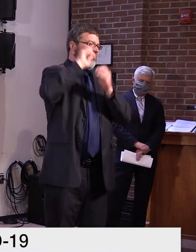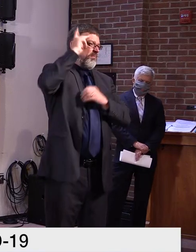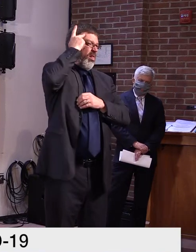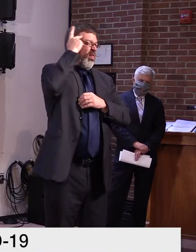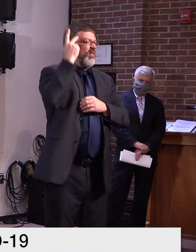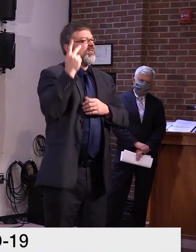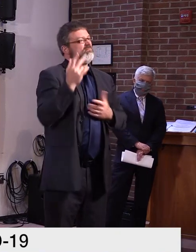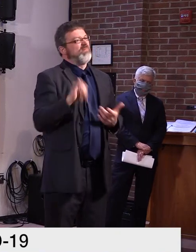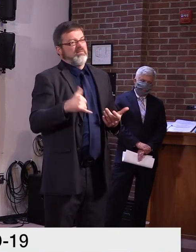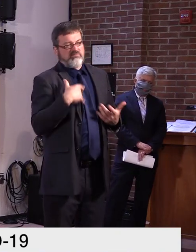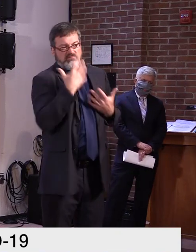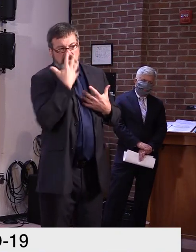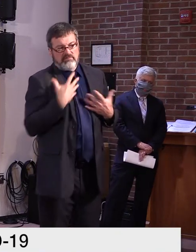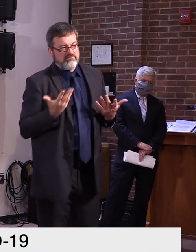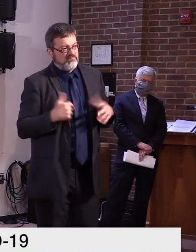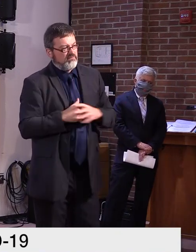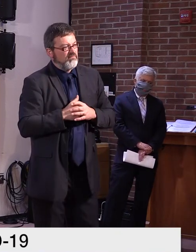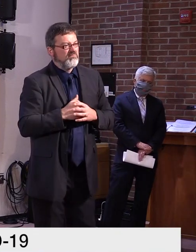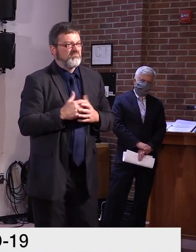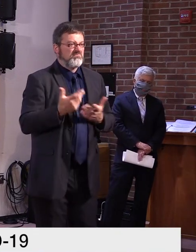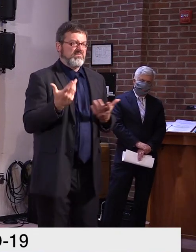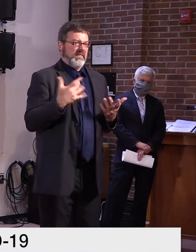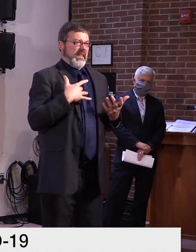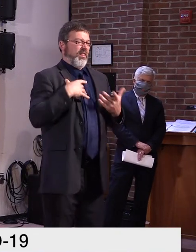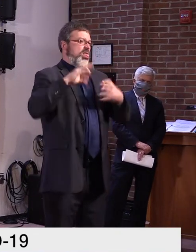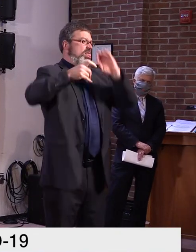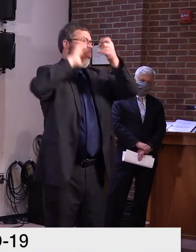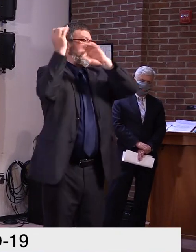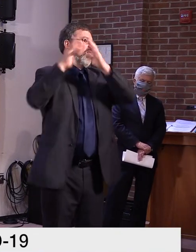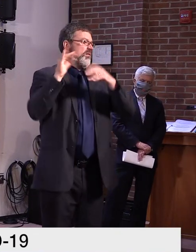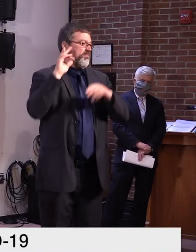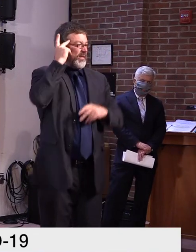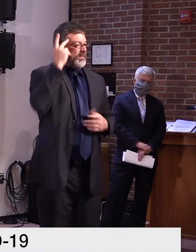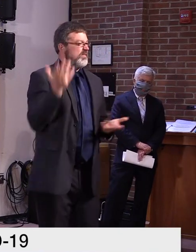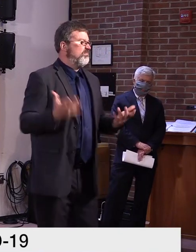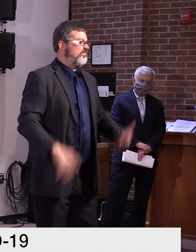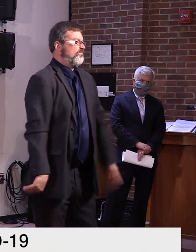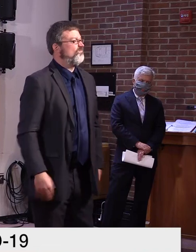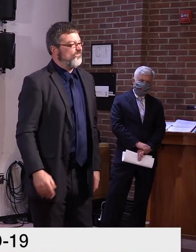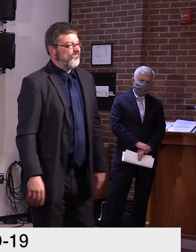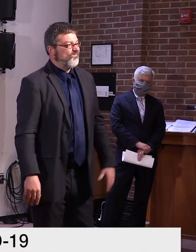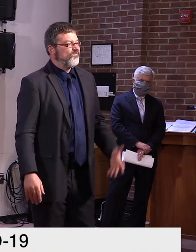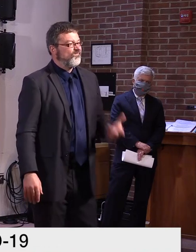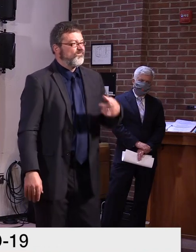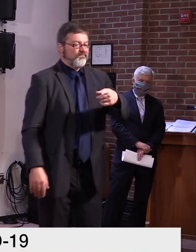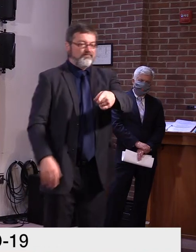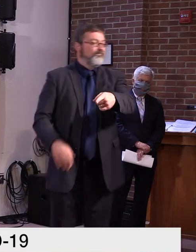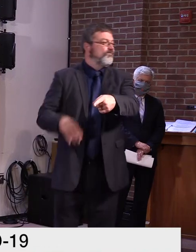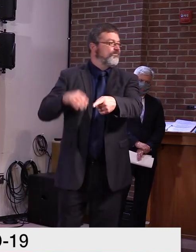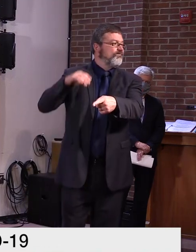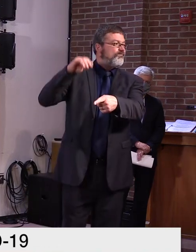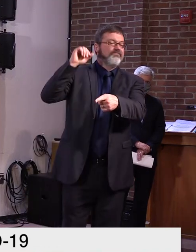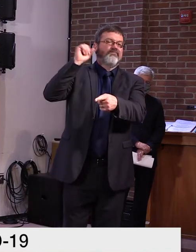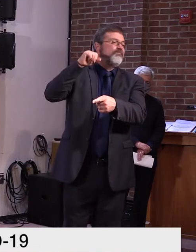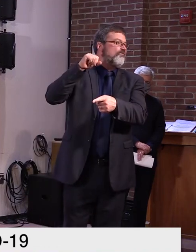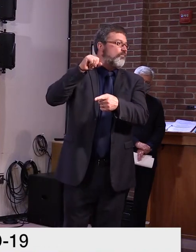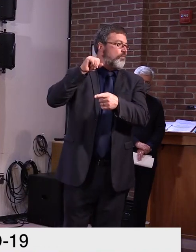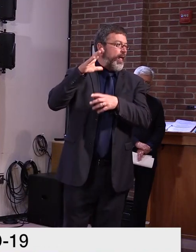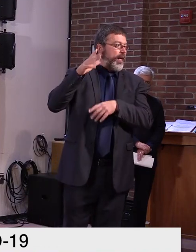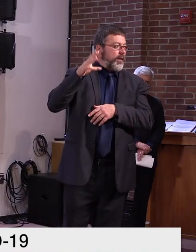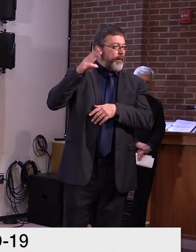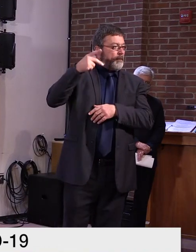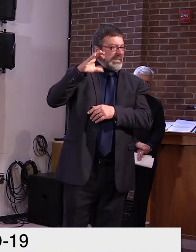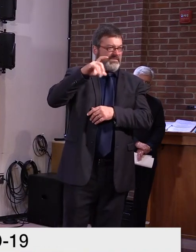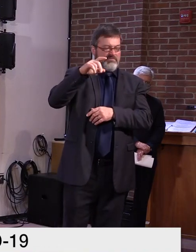Uh, while we're talking about politics, uh, you've expressed reservations about the climate change bill that's on its way to your